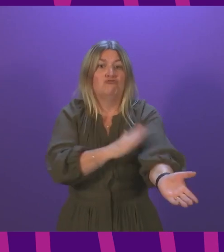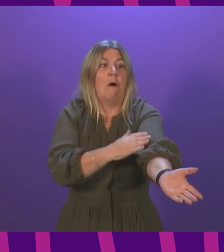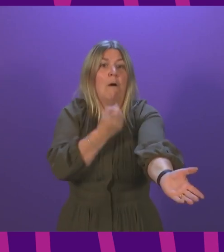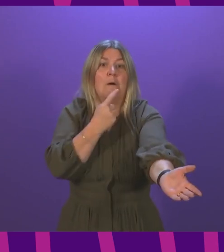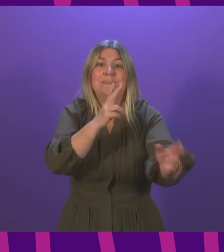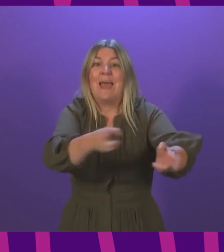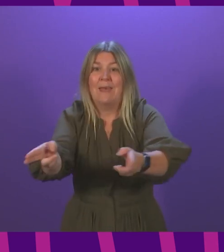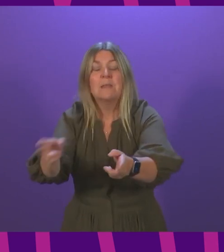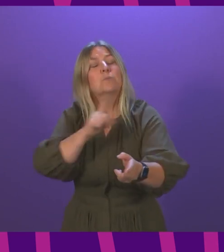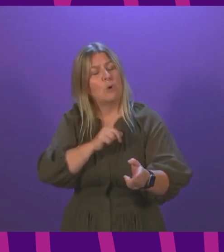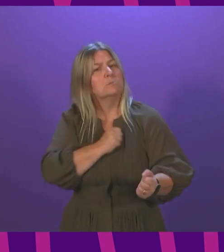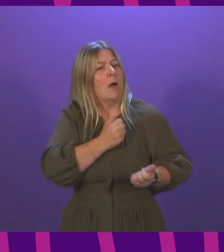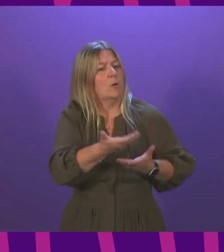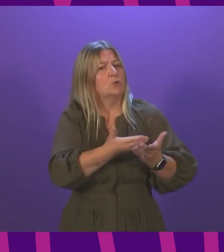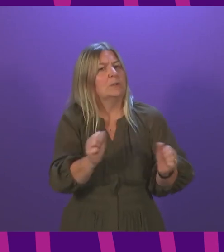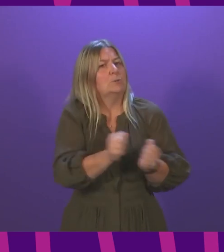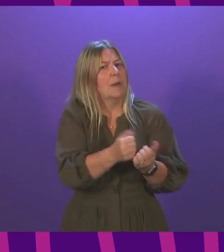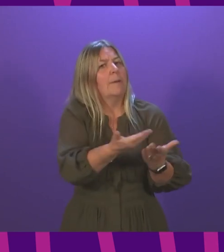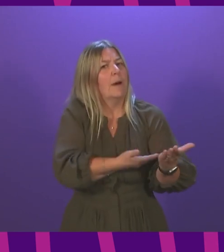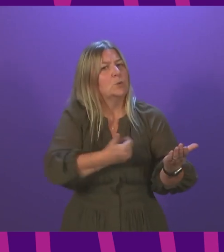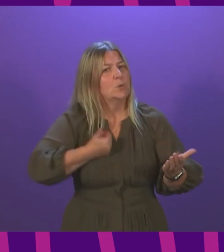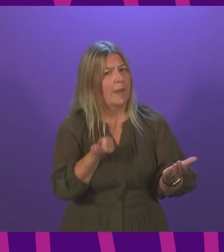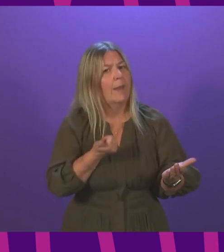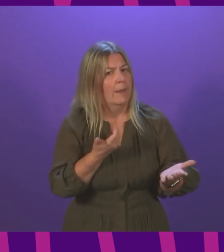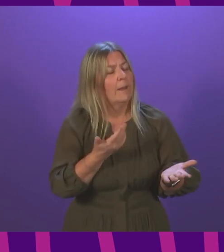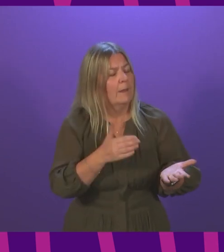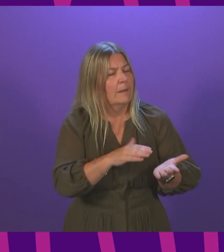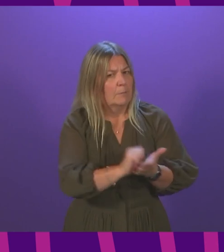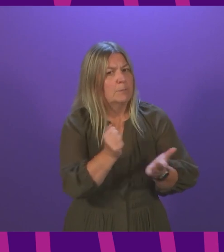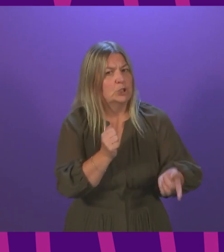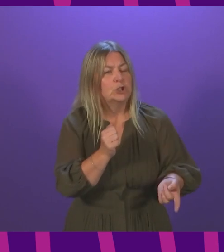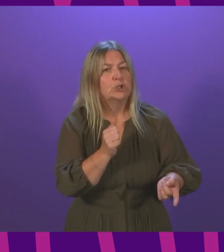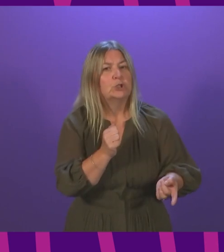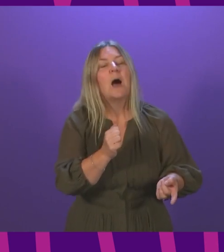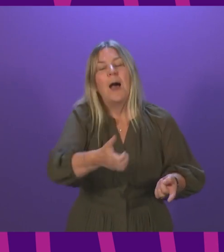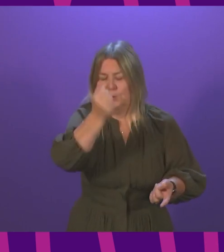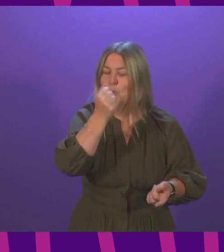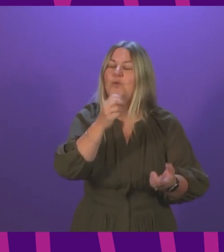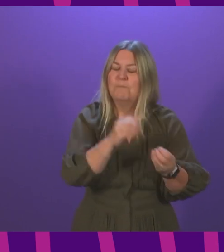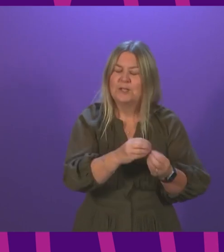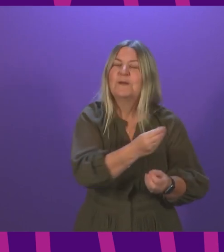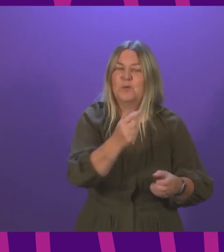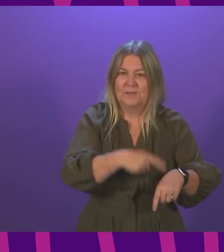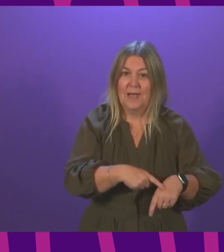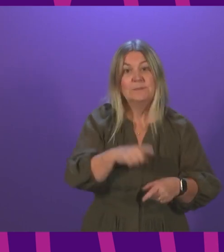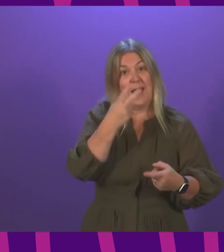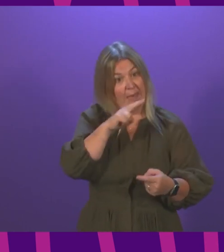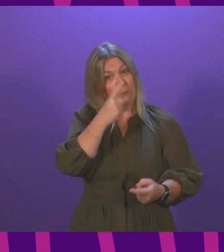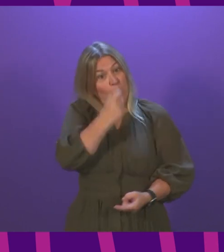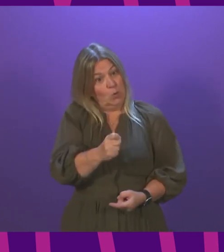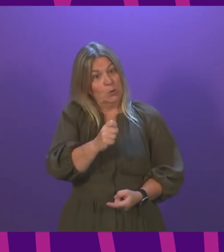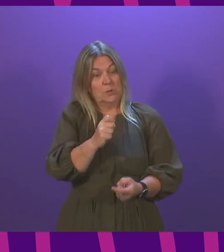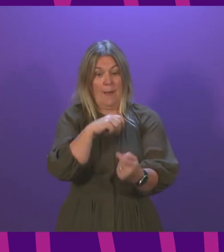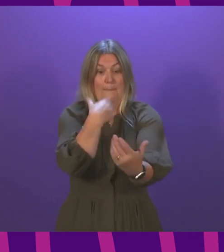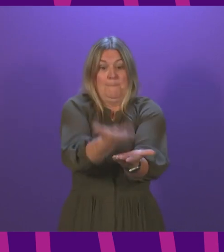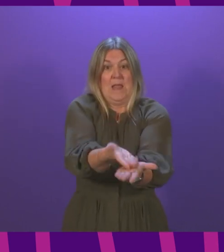consultation I have brought forward. I know the First Minister has said this a couple of times. If I could just lay a bill right now –